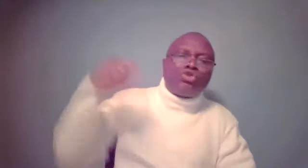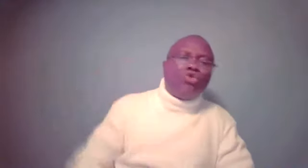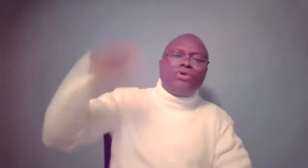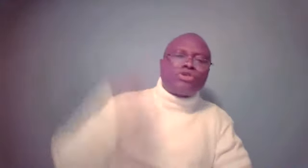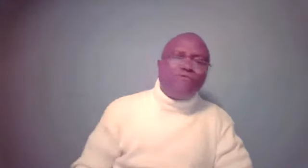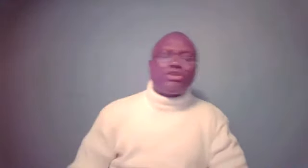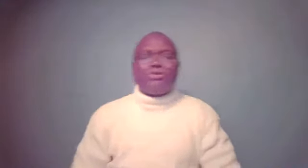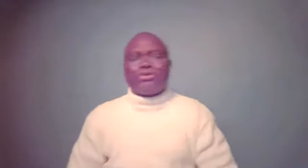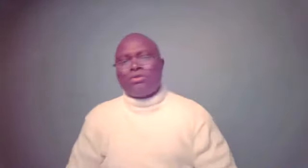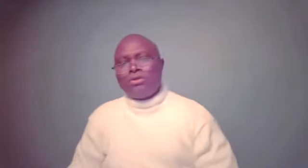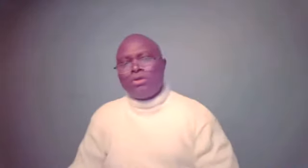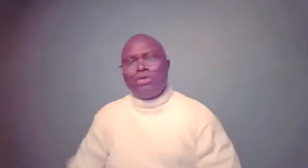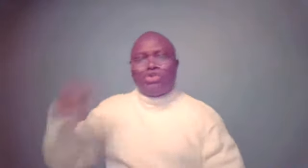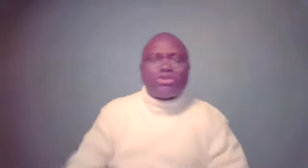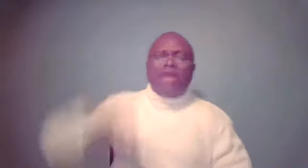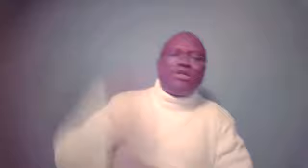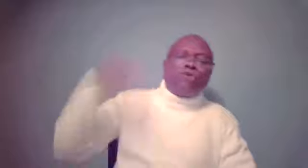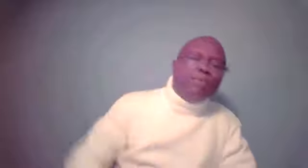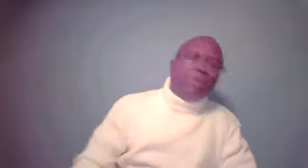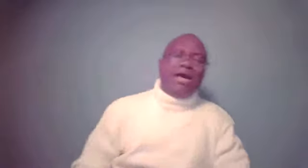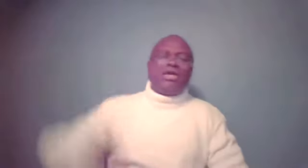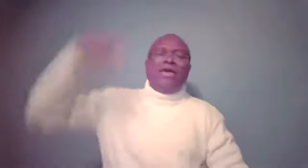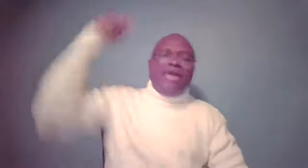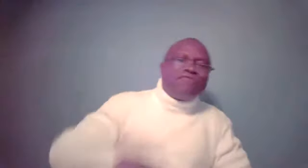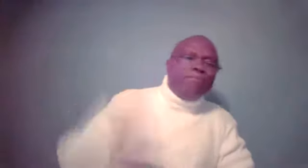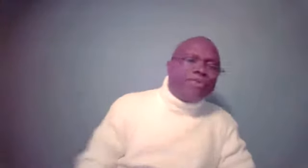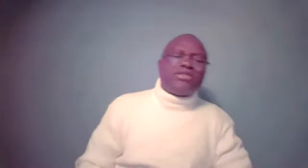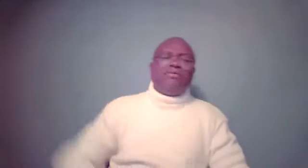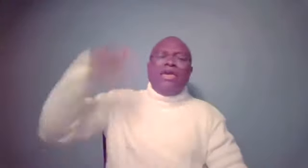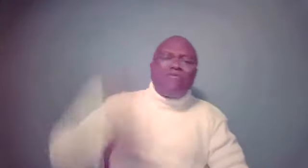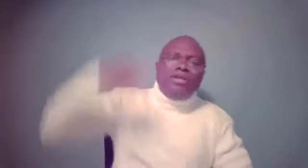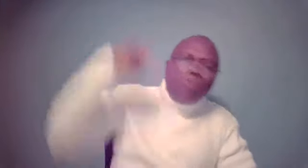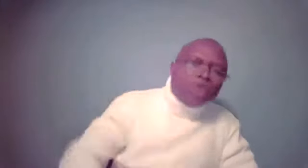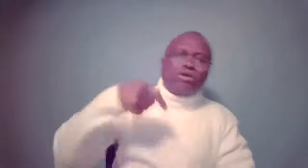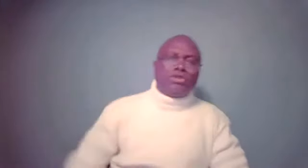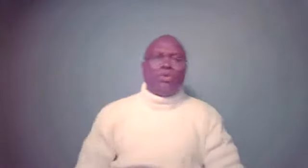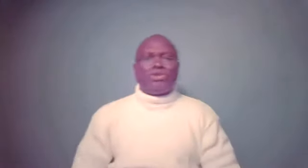true to his convictions. Joseph did not compromise. Even in prison, even in the worst of situations,